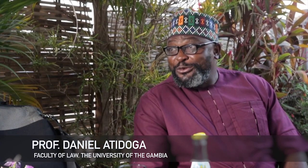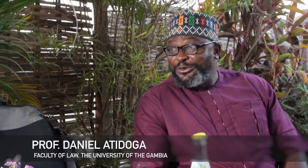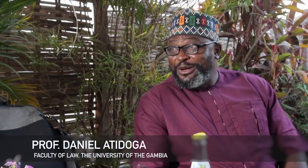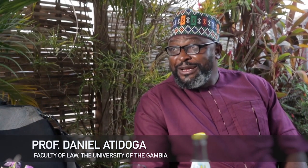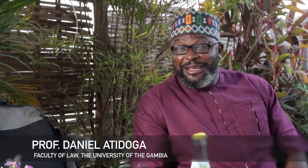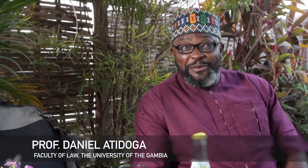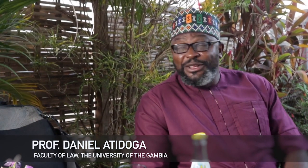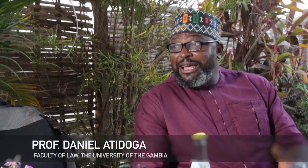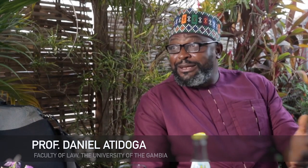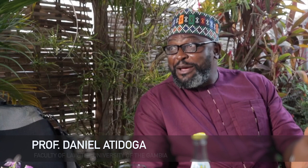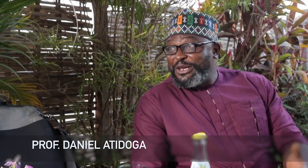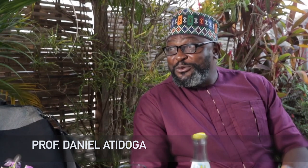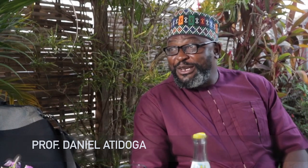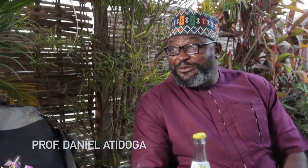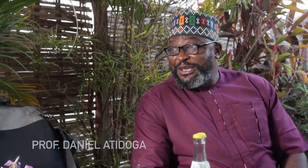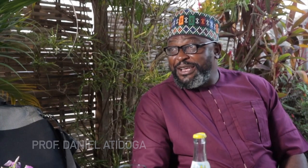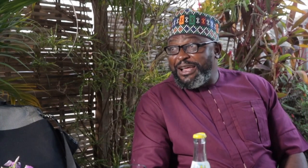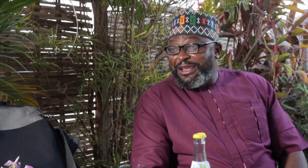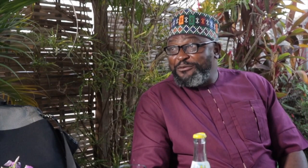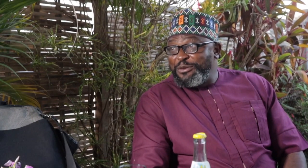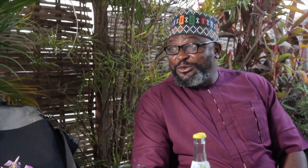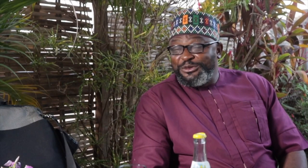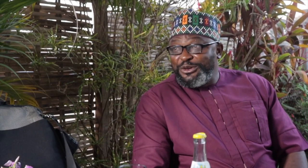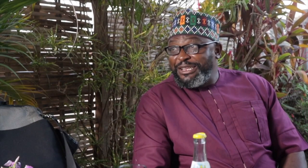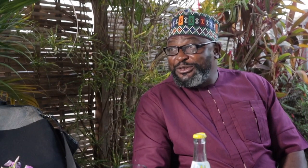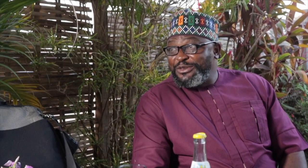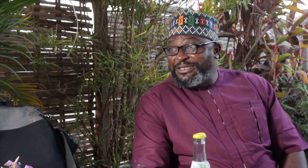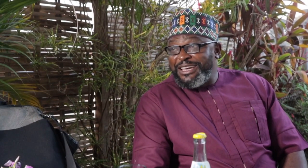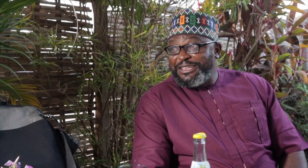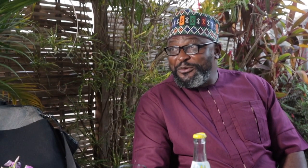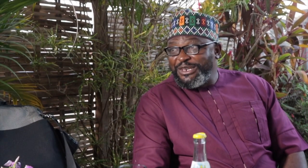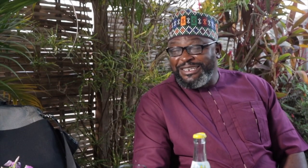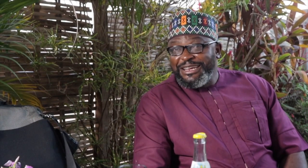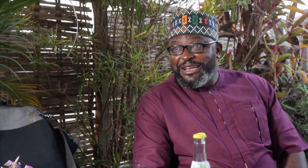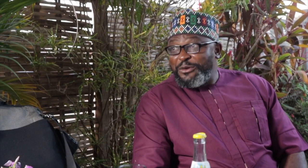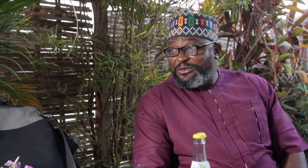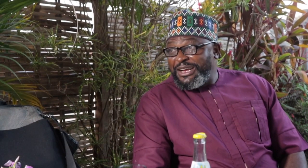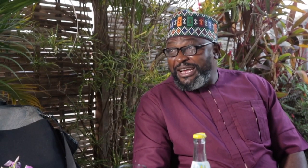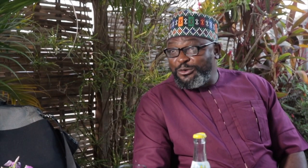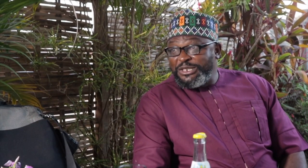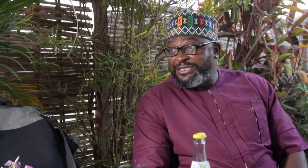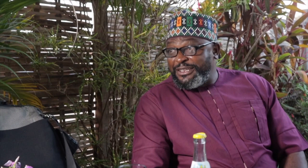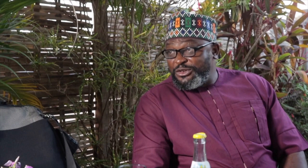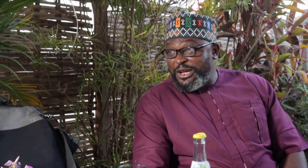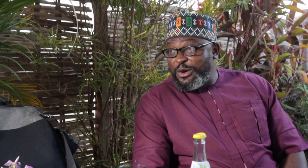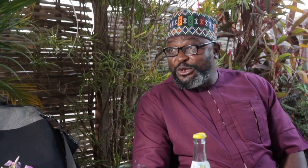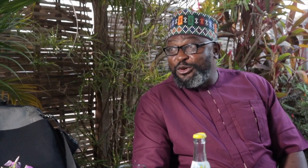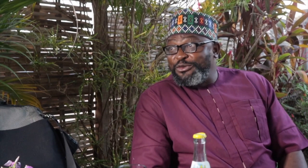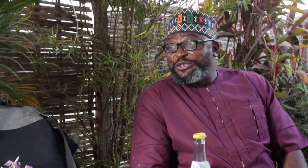to? I'm not like Lamine with very enviable knowledge of the sign language. However, I do the traditional one, which conveys